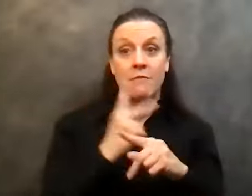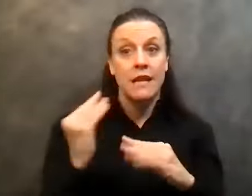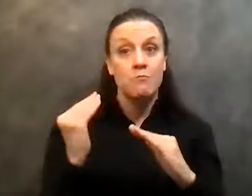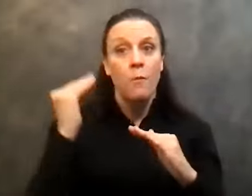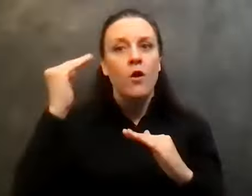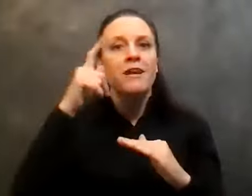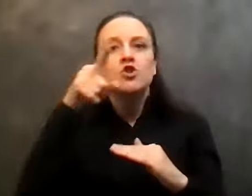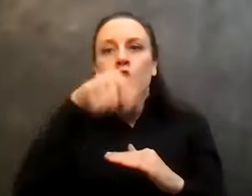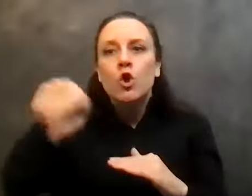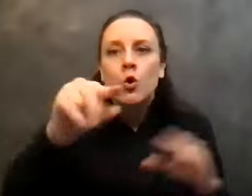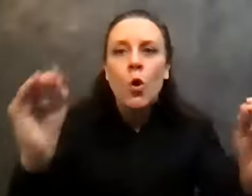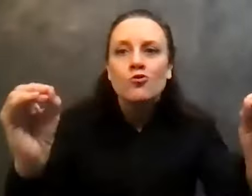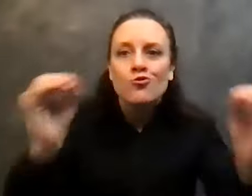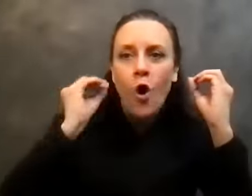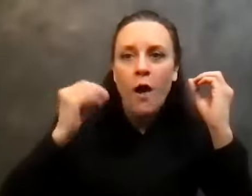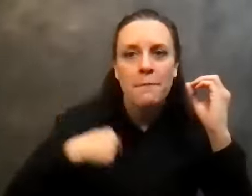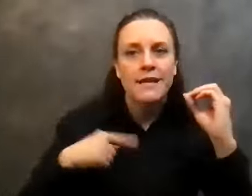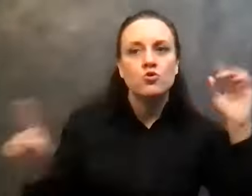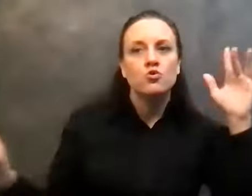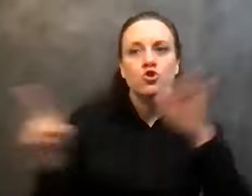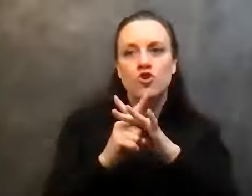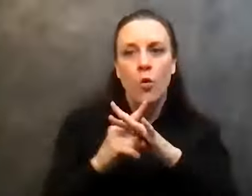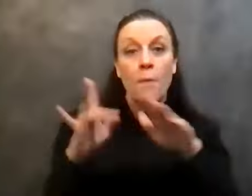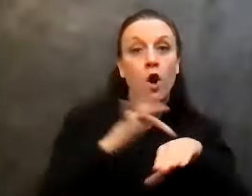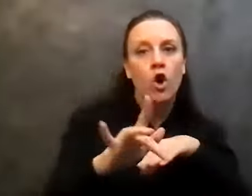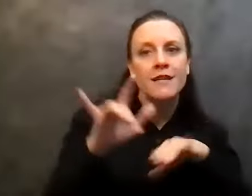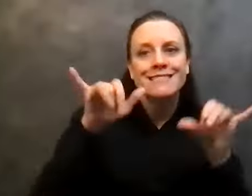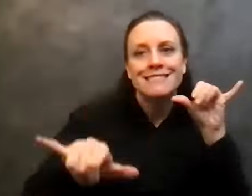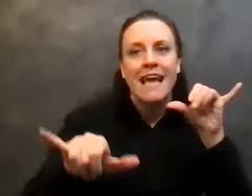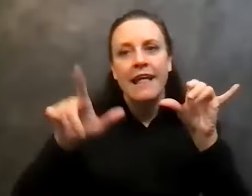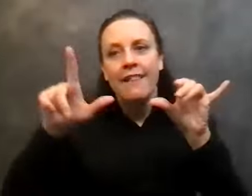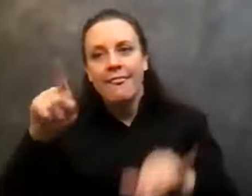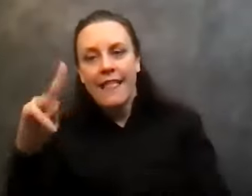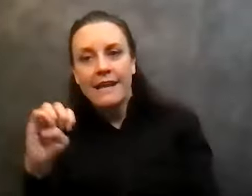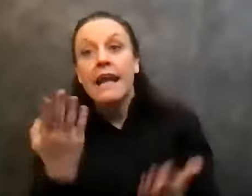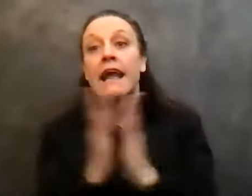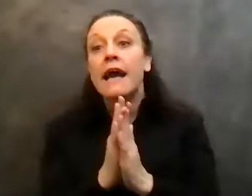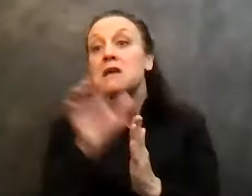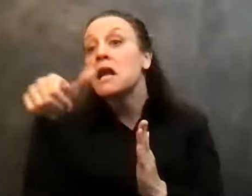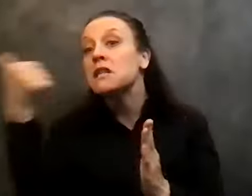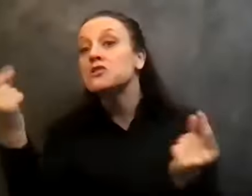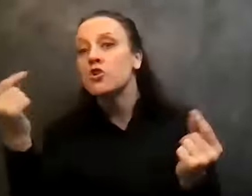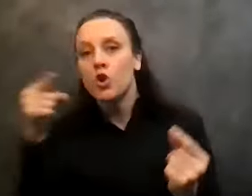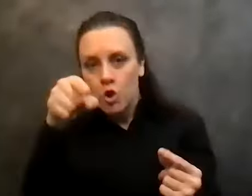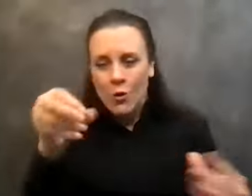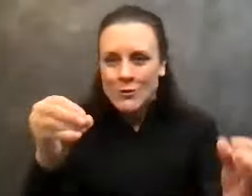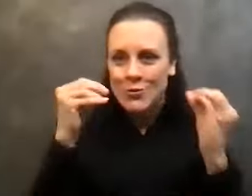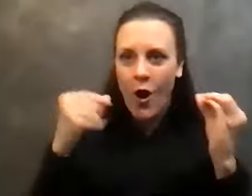taught me to show up early, stay late and ask them if there's anything else that you can do. You taught me to be honest.